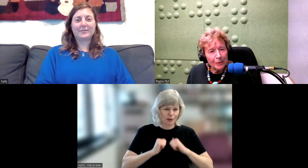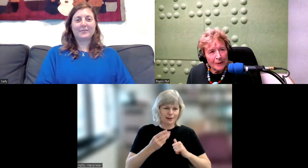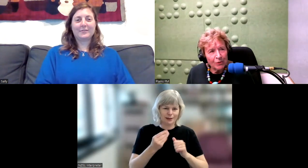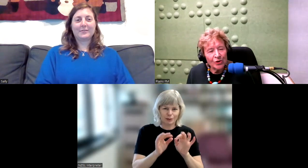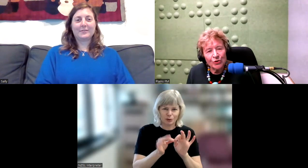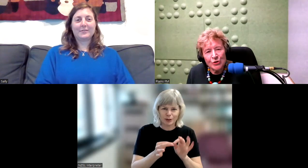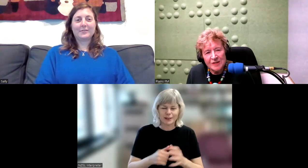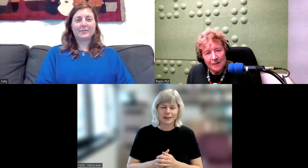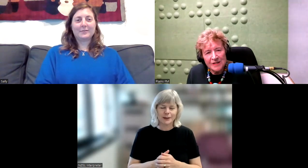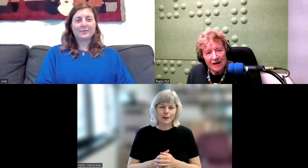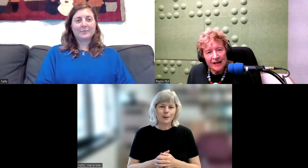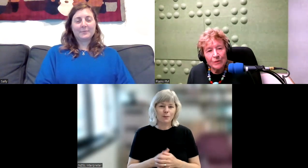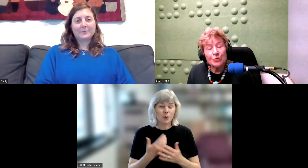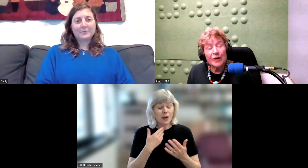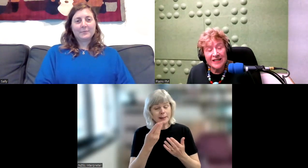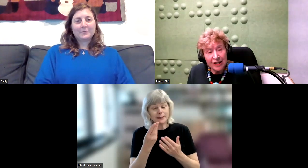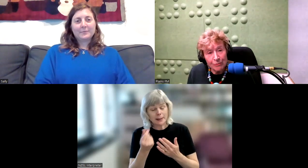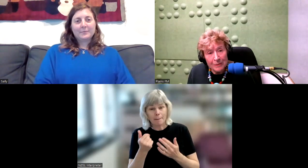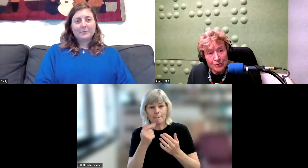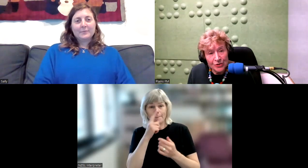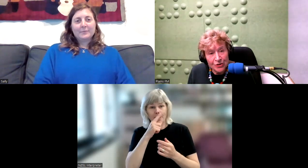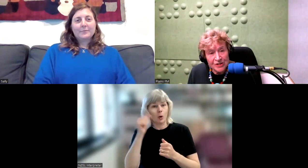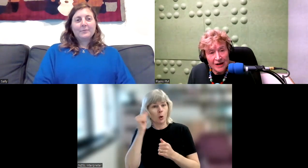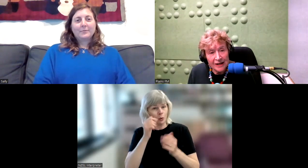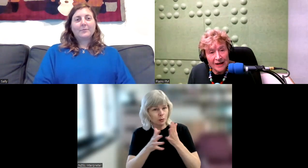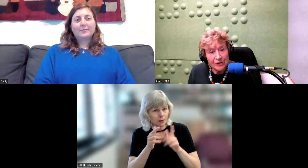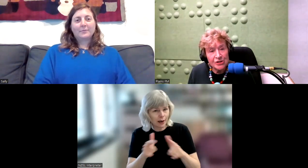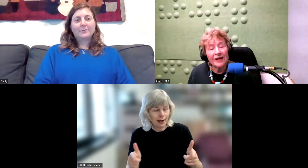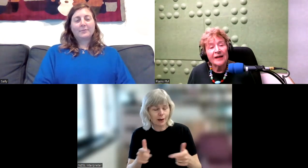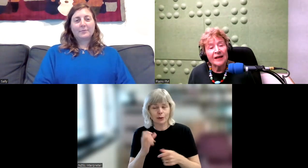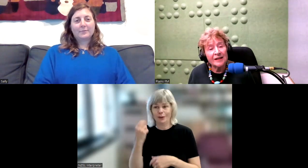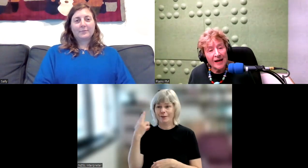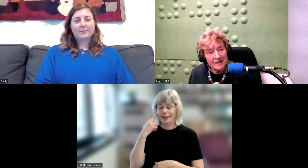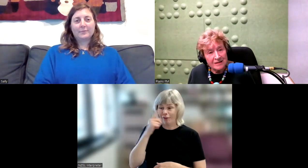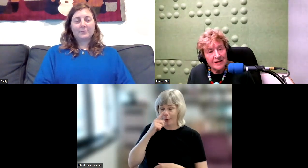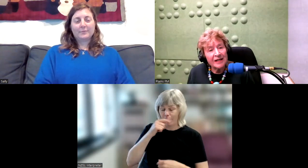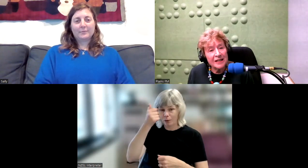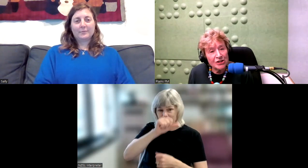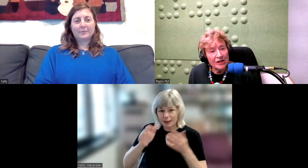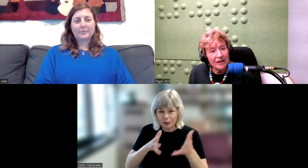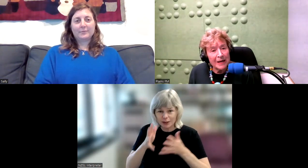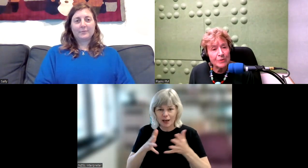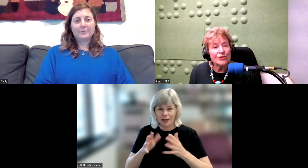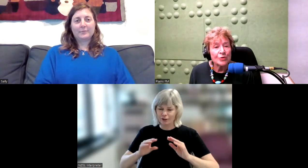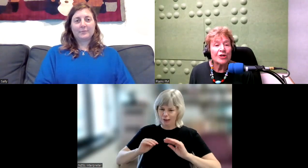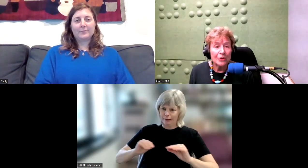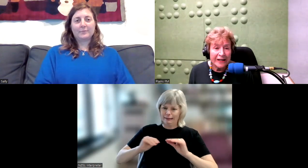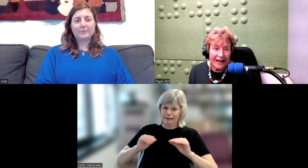people who knew some sign language. had deaf people who knew sign language in classes, teaching people to communicate